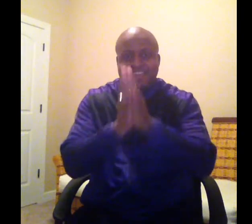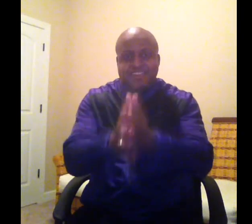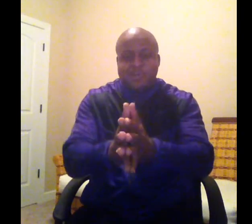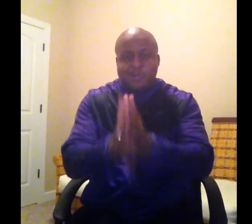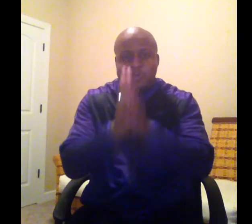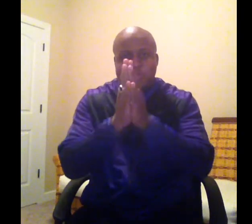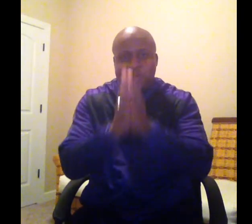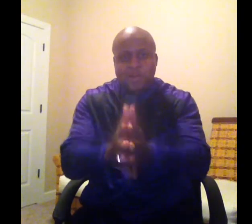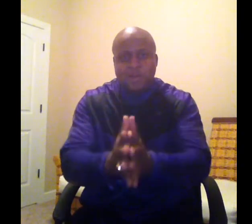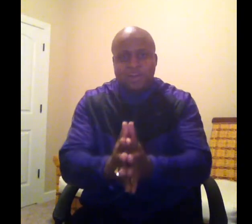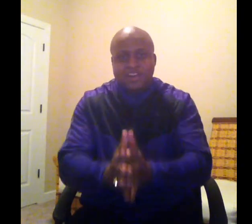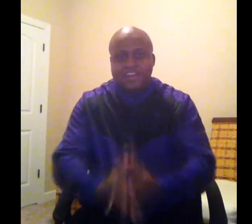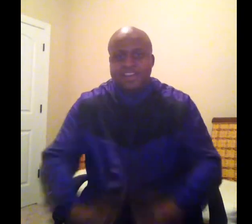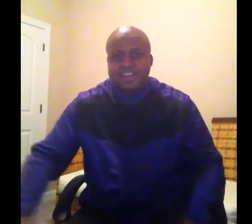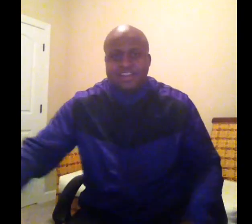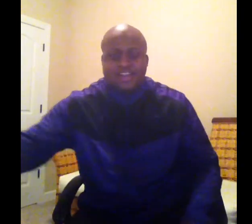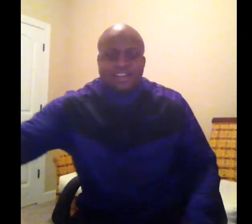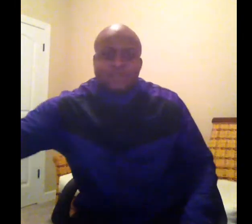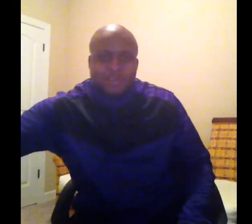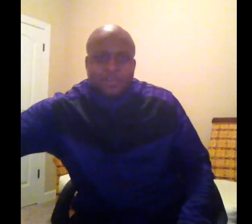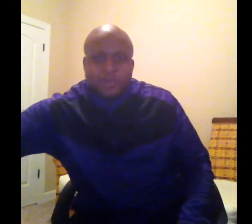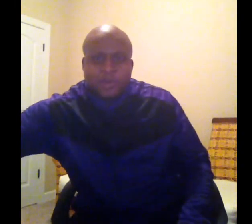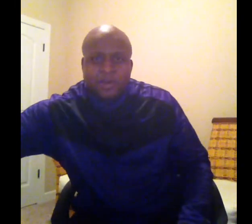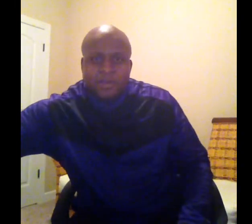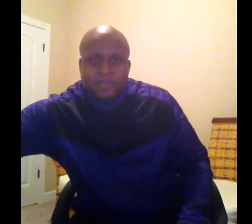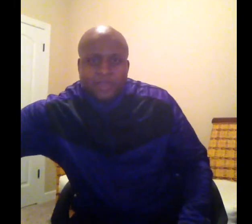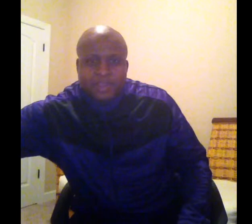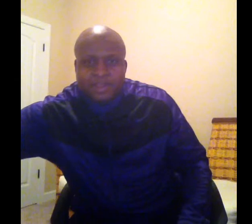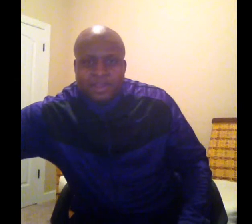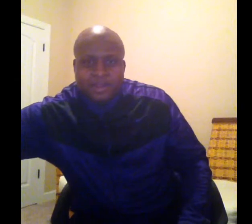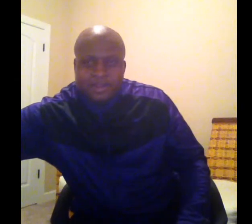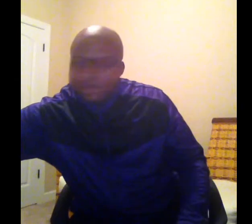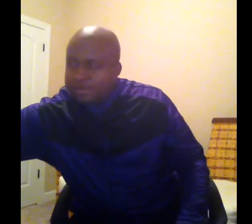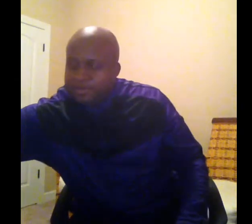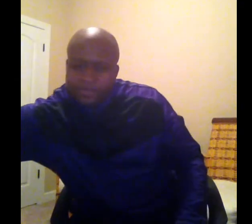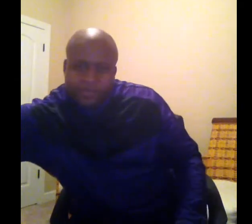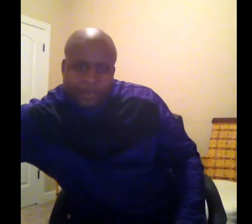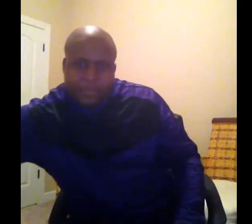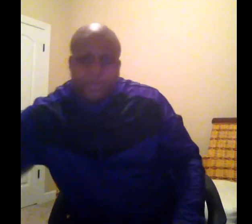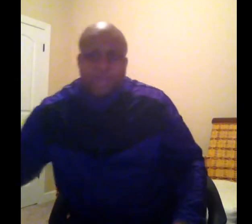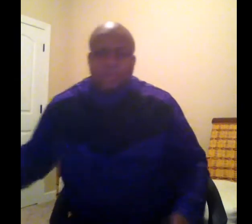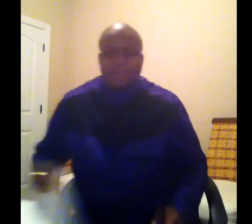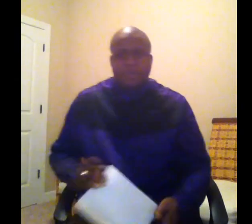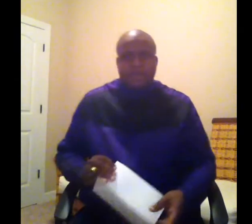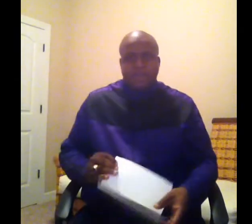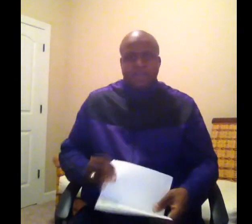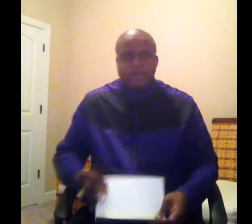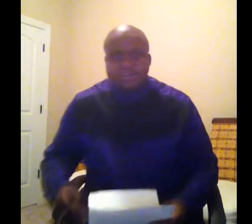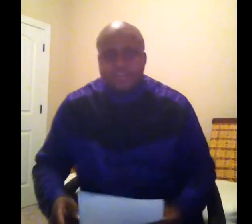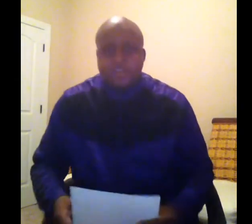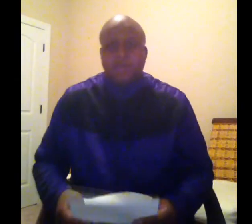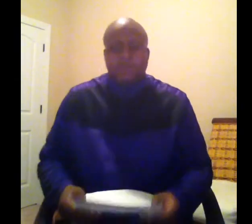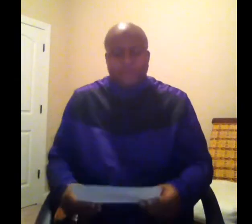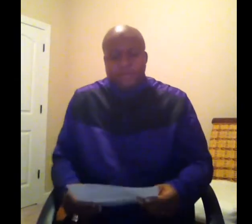a corner. God gave me this word, dropped something in my spirit, and I wanted to share it with you.